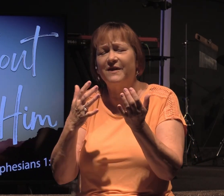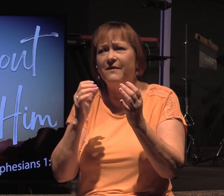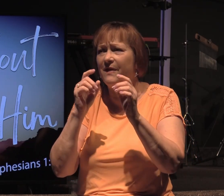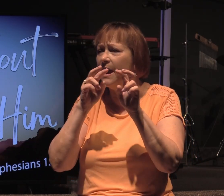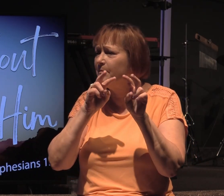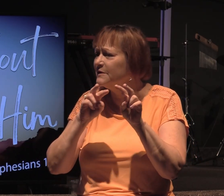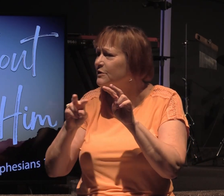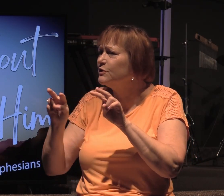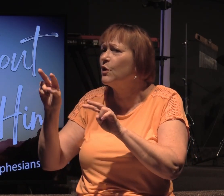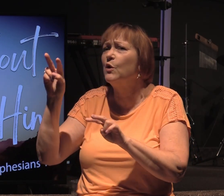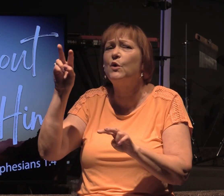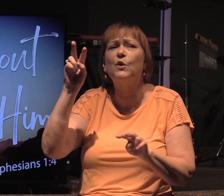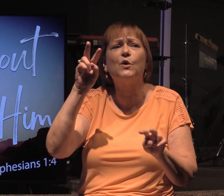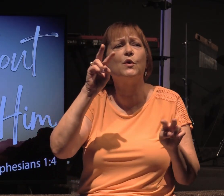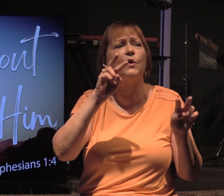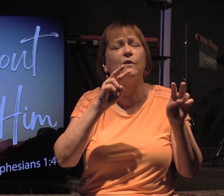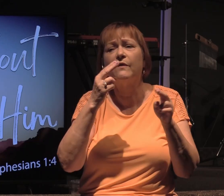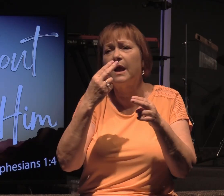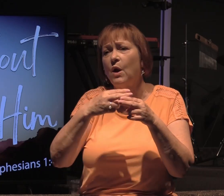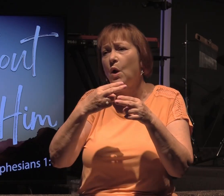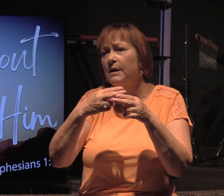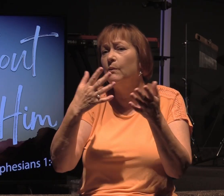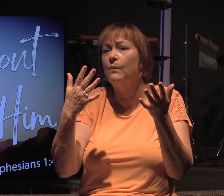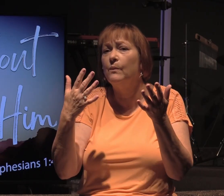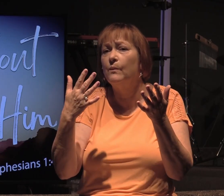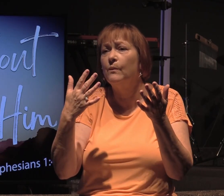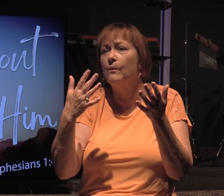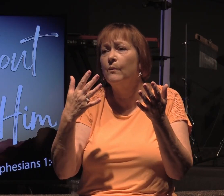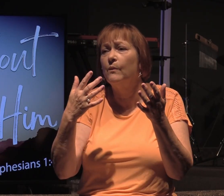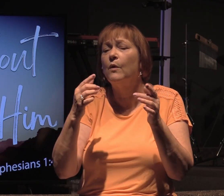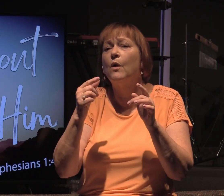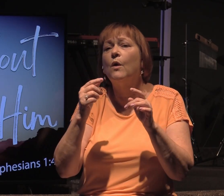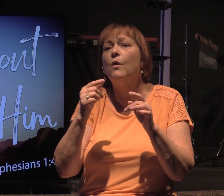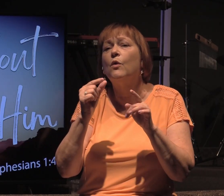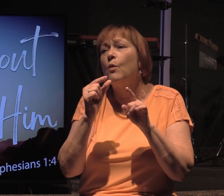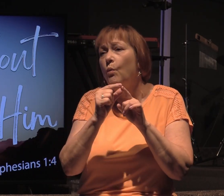they observed around about them and they called it the word.